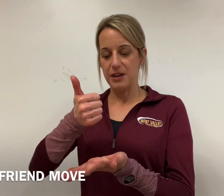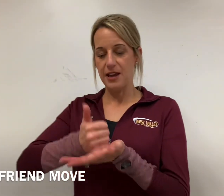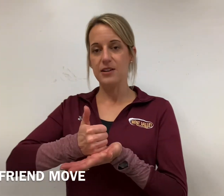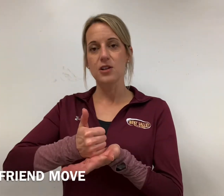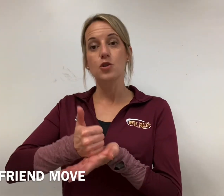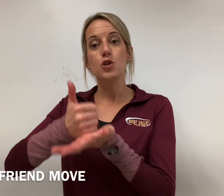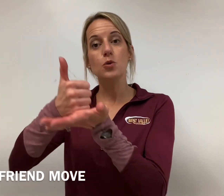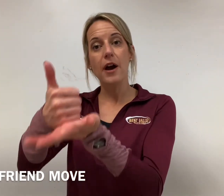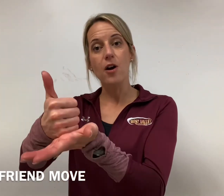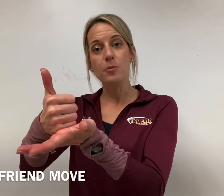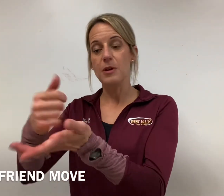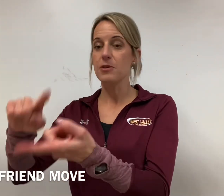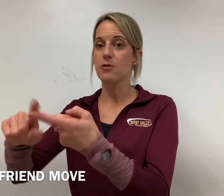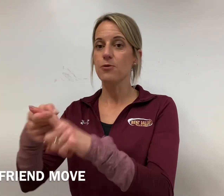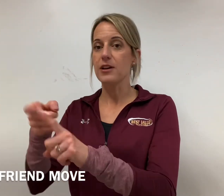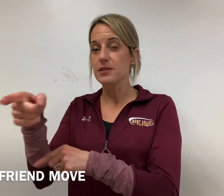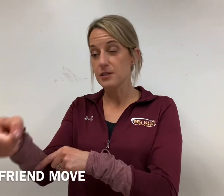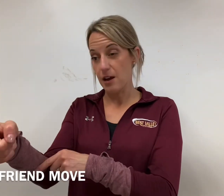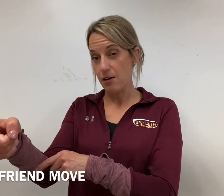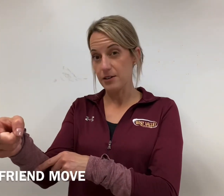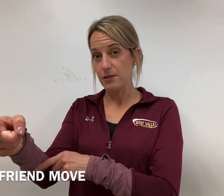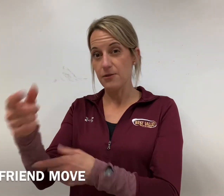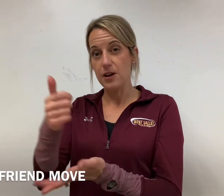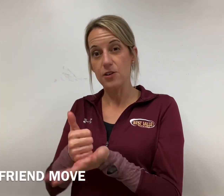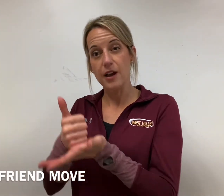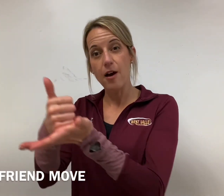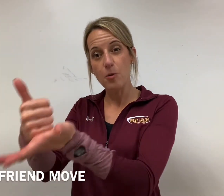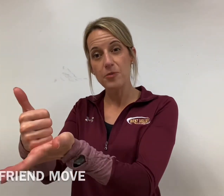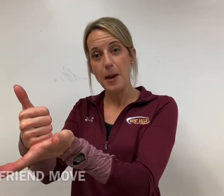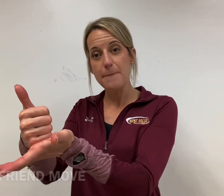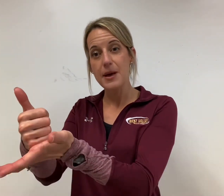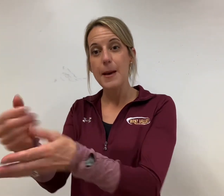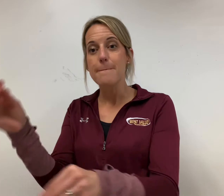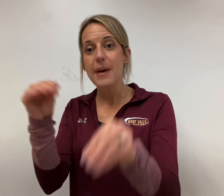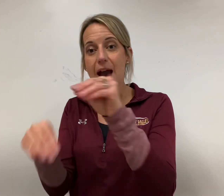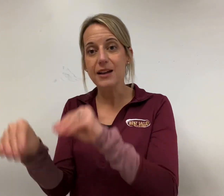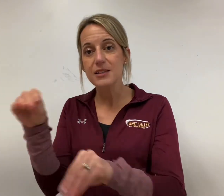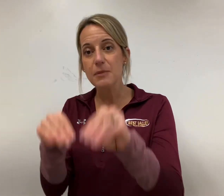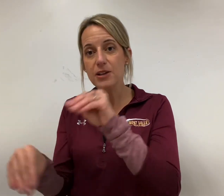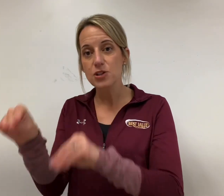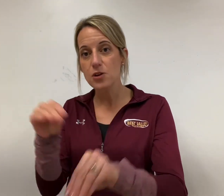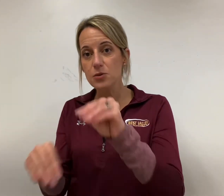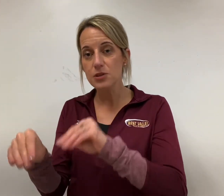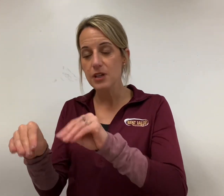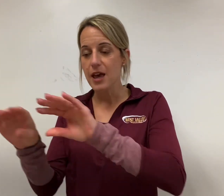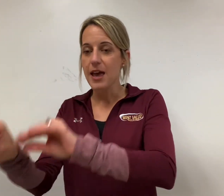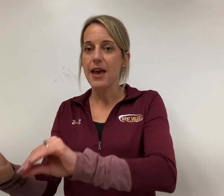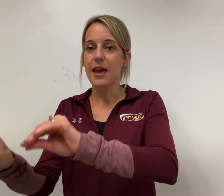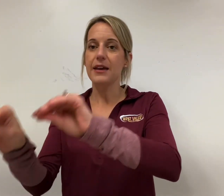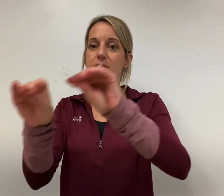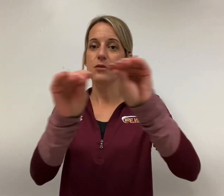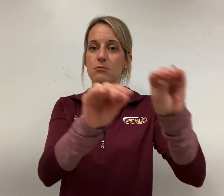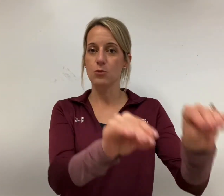hand to help maybe your friend is there identify you're going to help them pack smash those and move